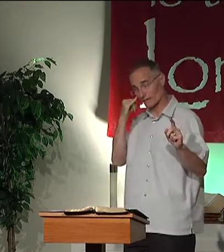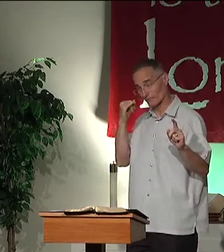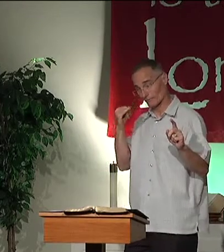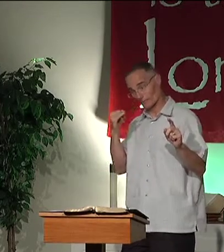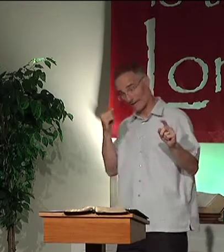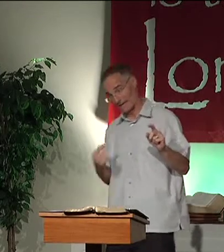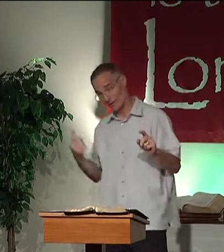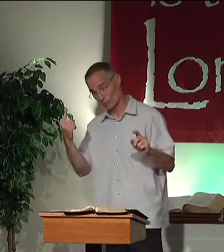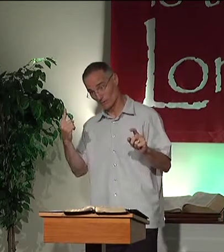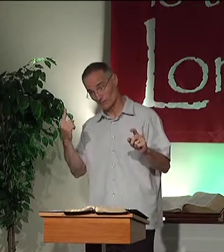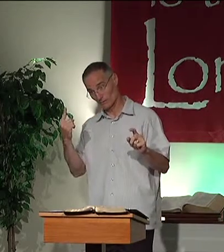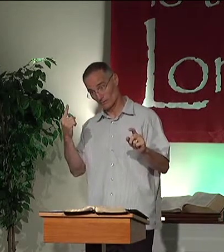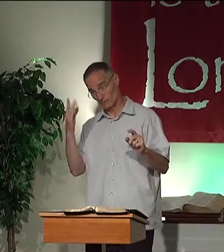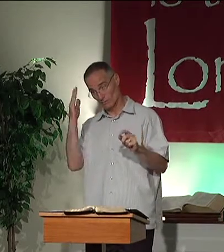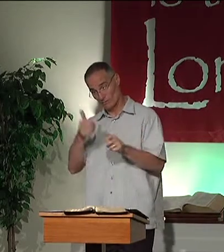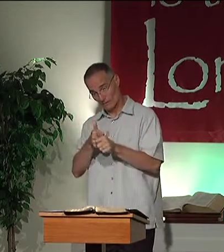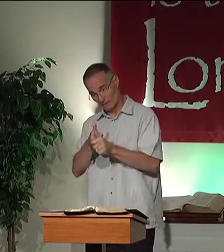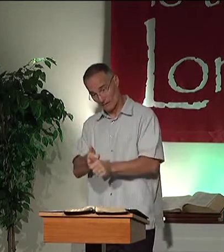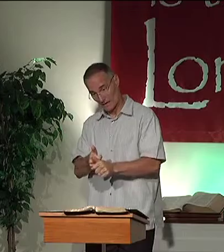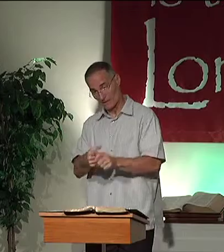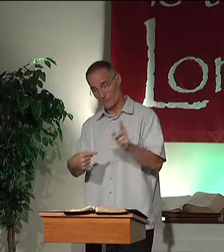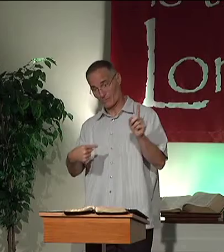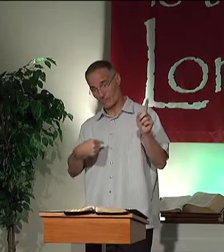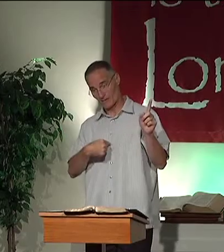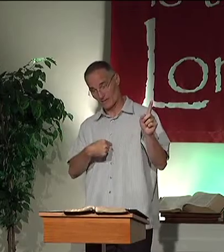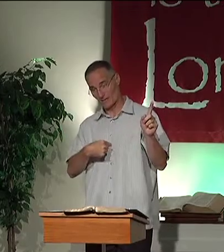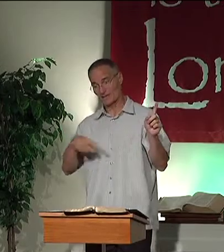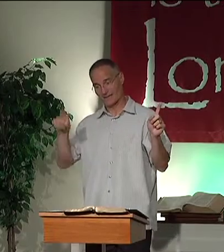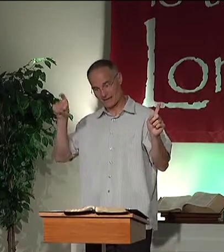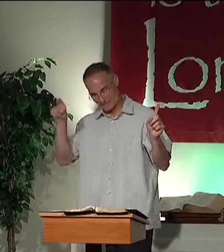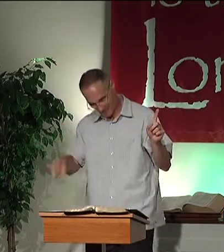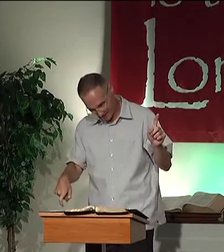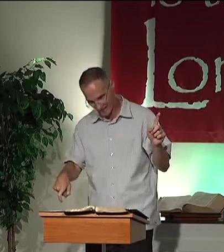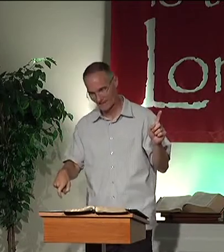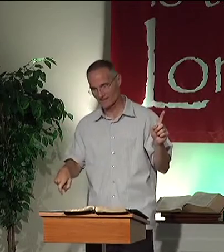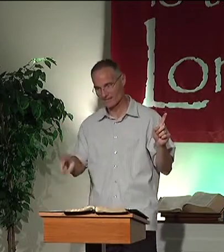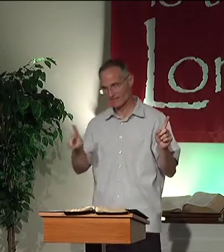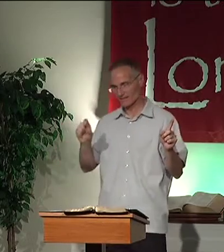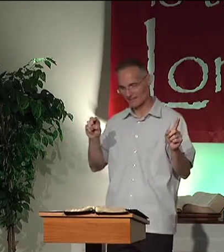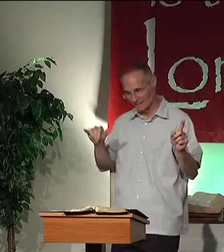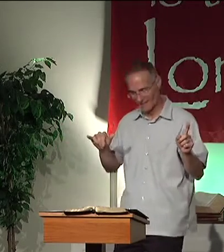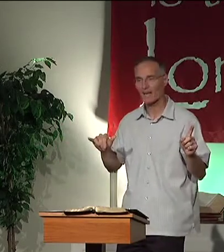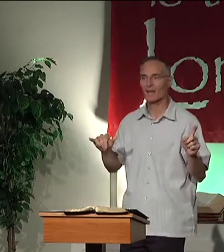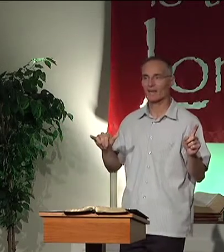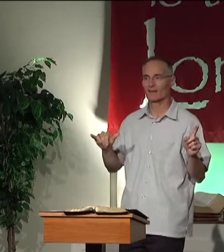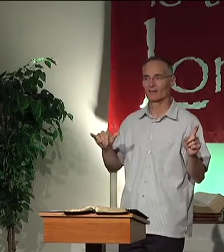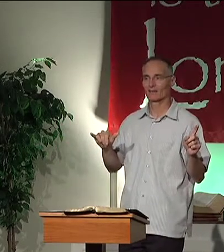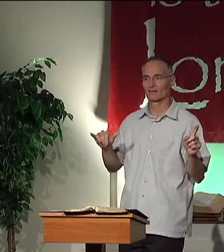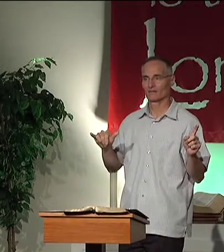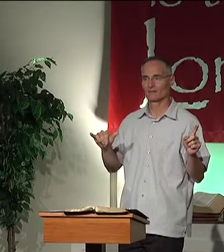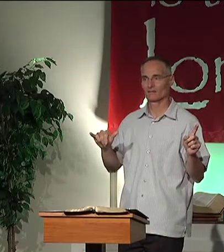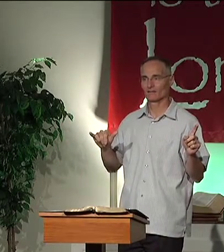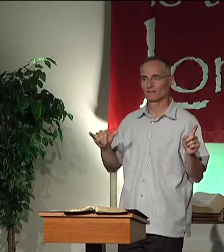Because, if anyone follows me, he must deny